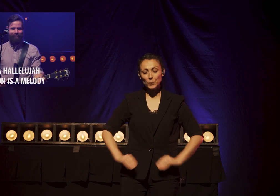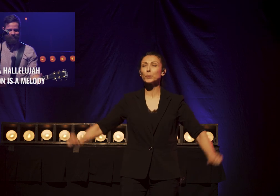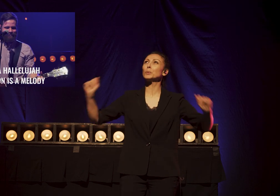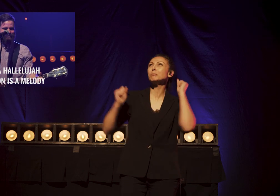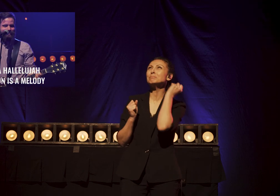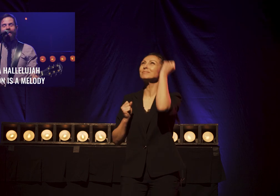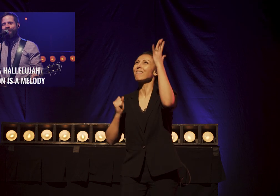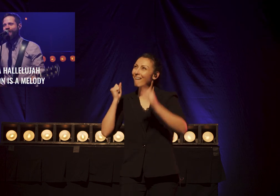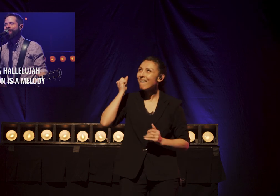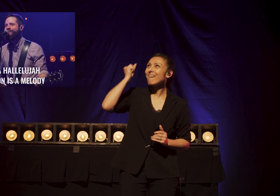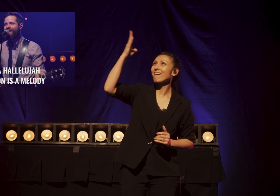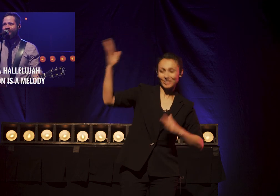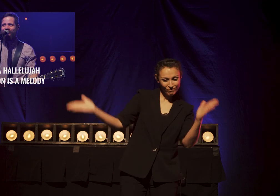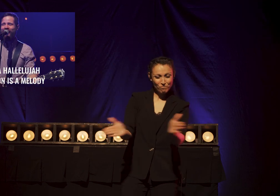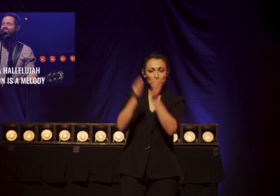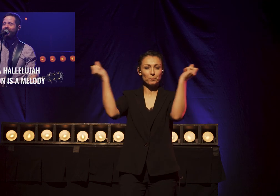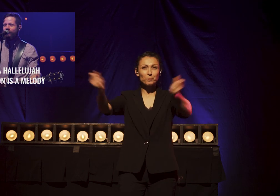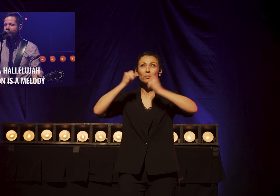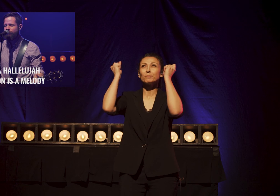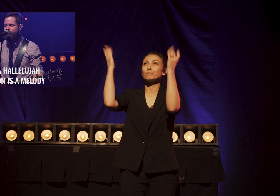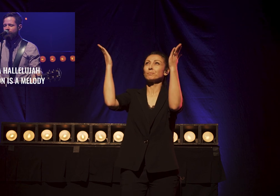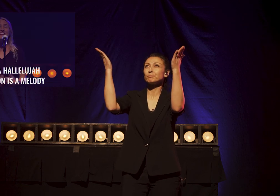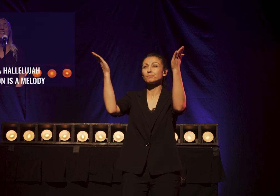And I raise a hallelujah.